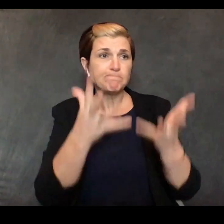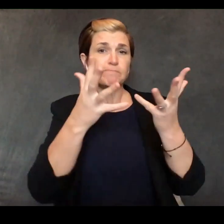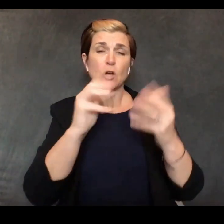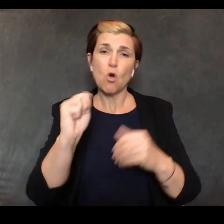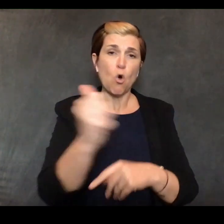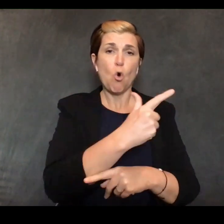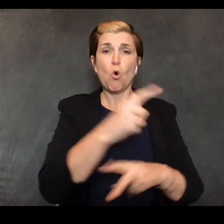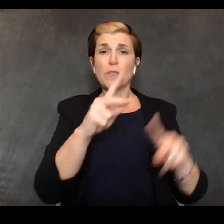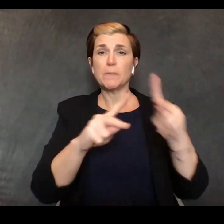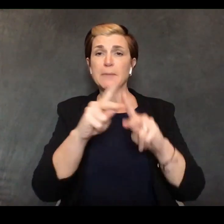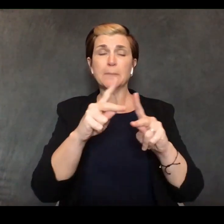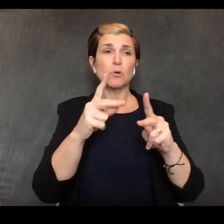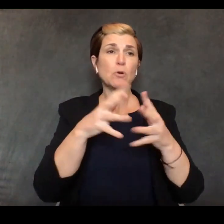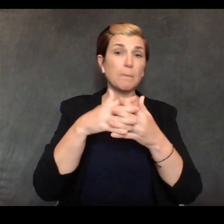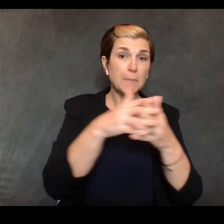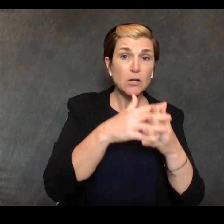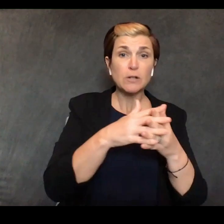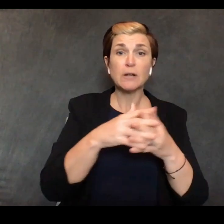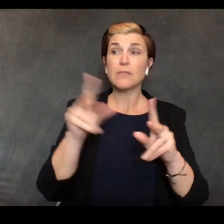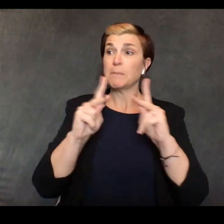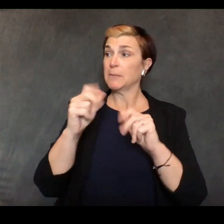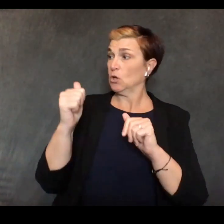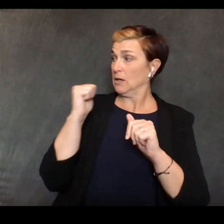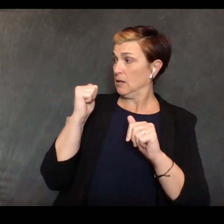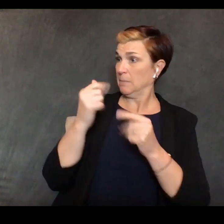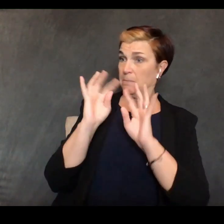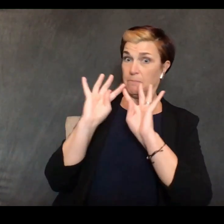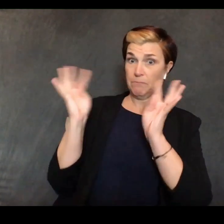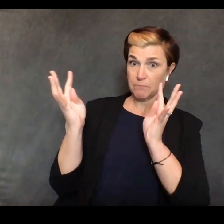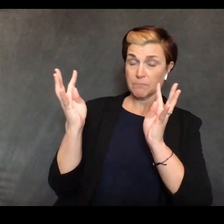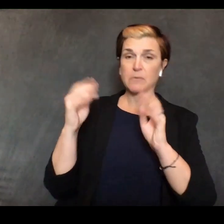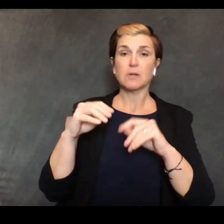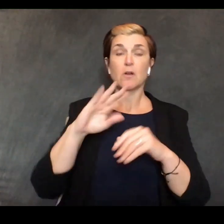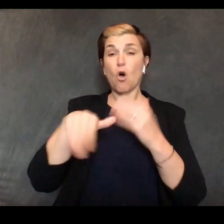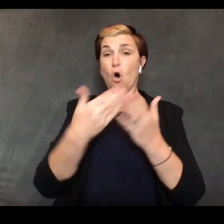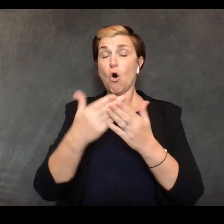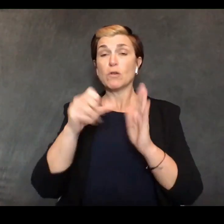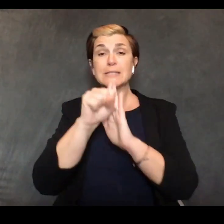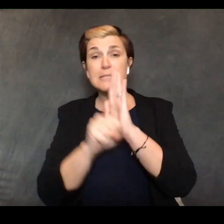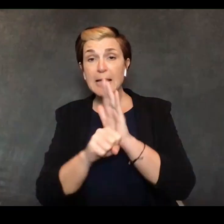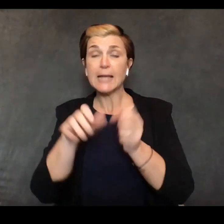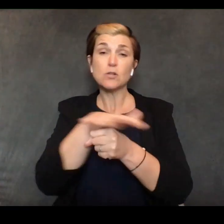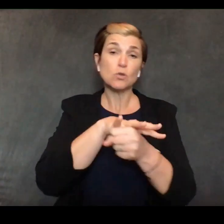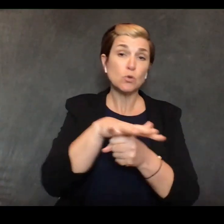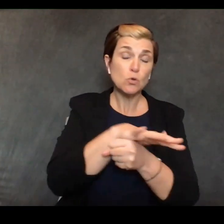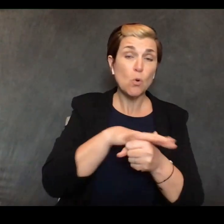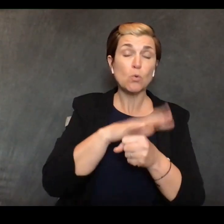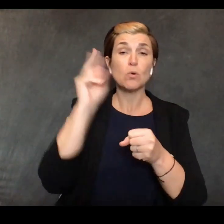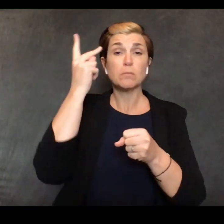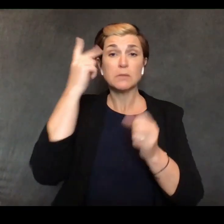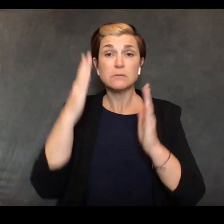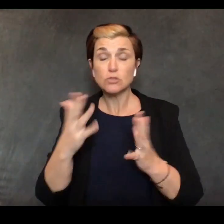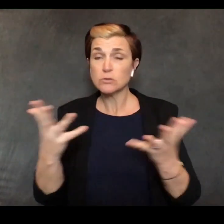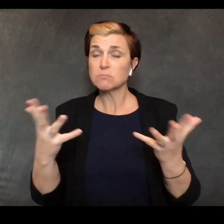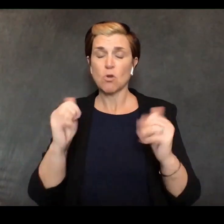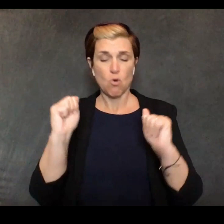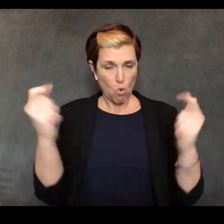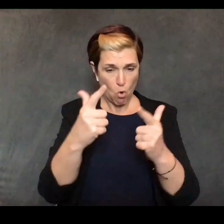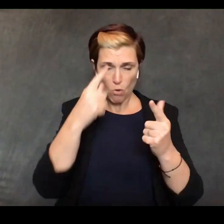the people behind them our state and local officials uh... uh... we will get through this and we will get through this together